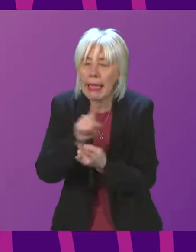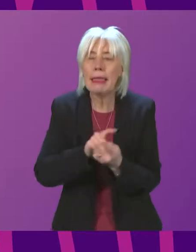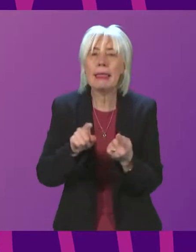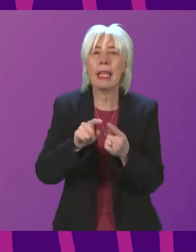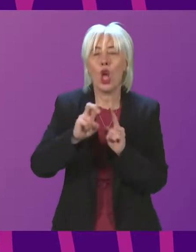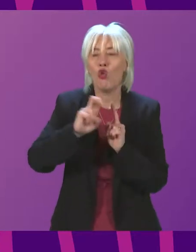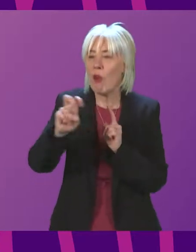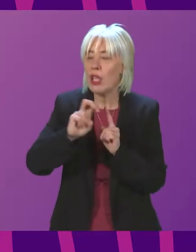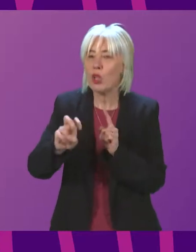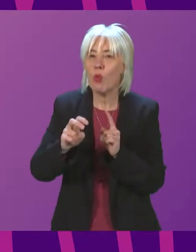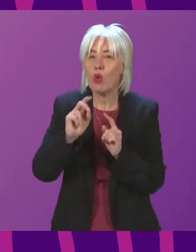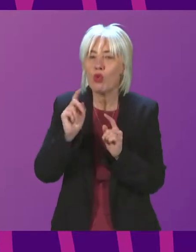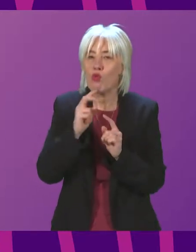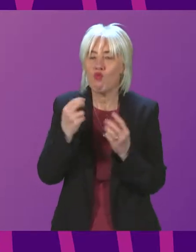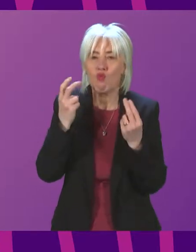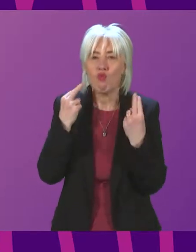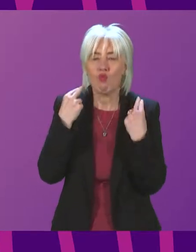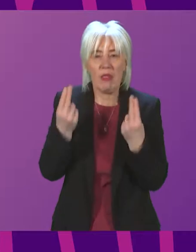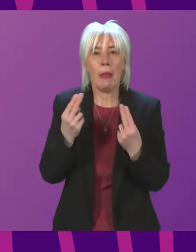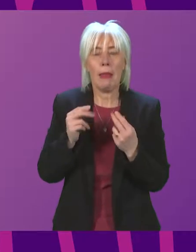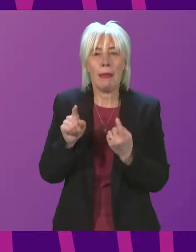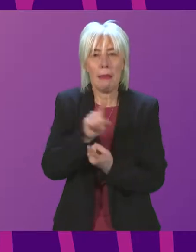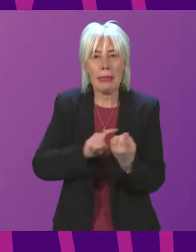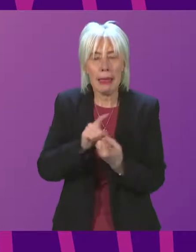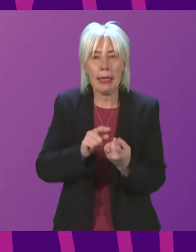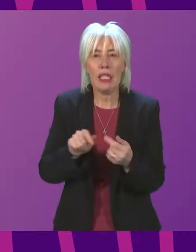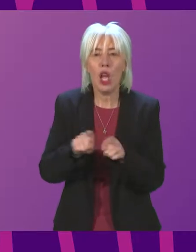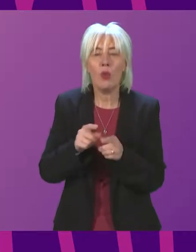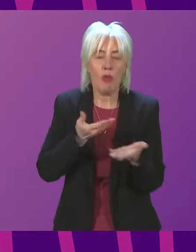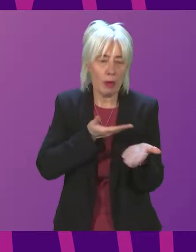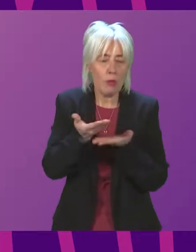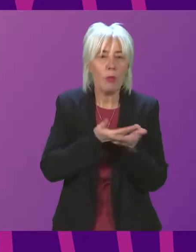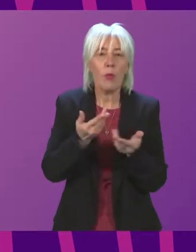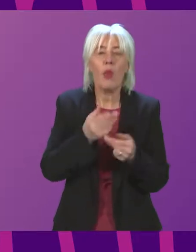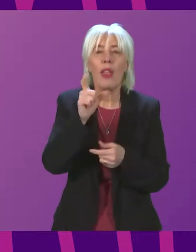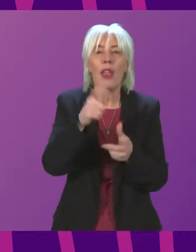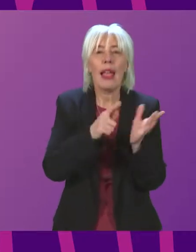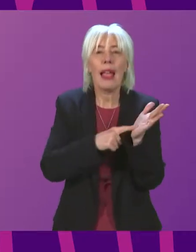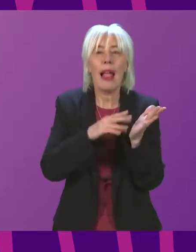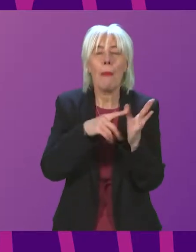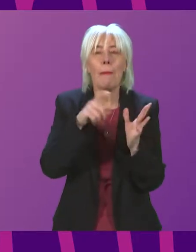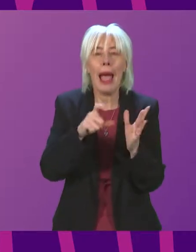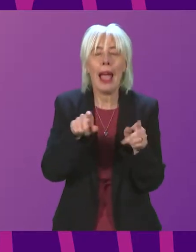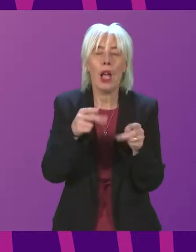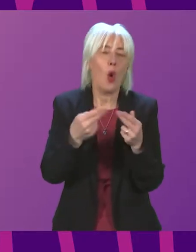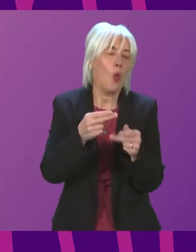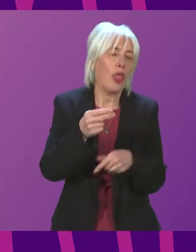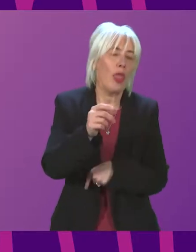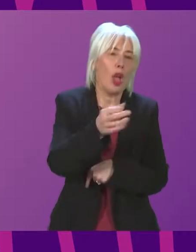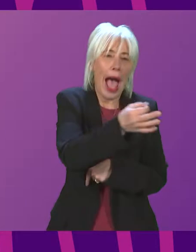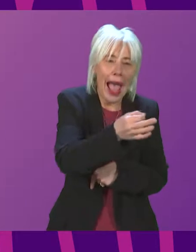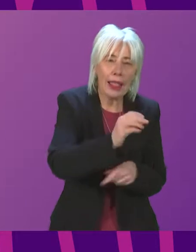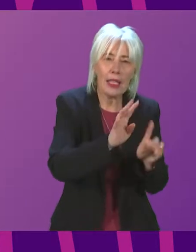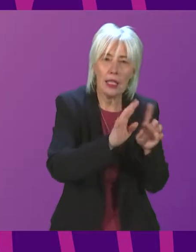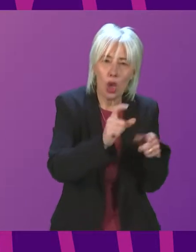meetings. There's also been regular engagement occurring with CalMac, with island local authorities, with food and drink retailers